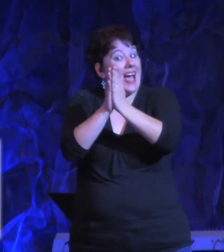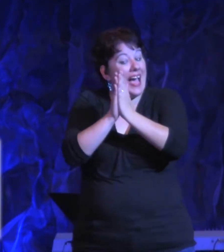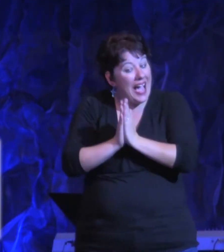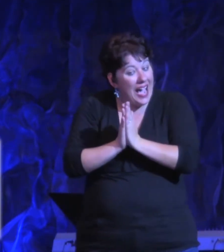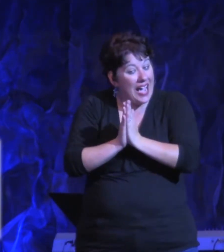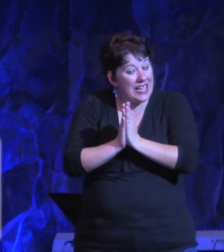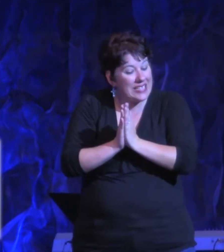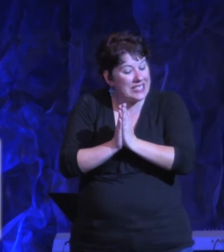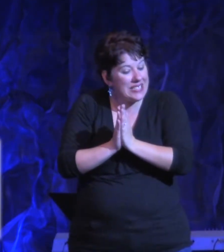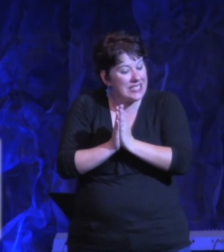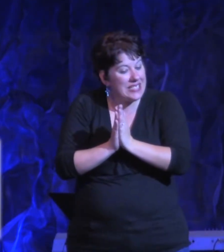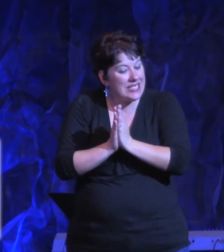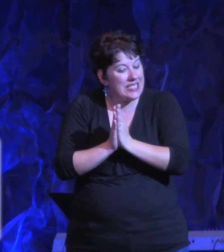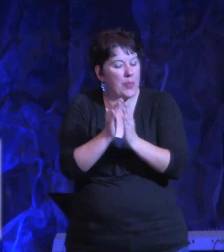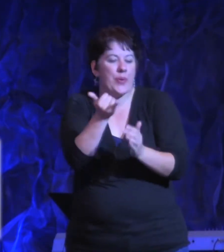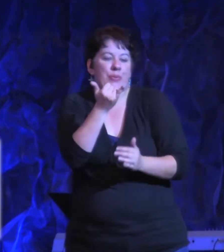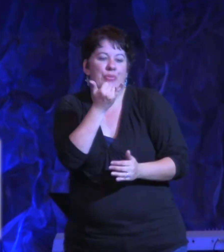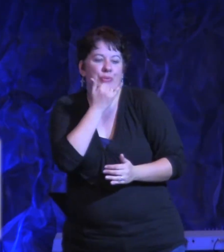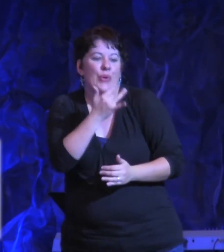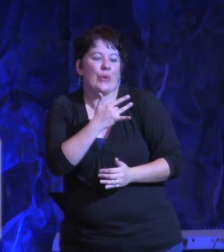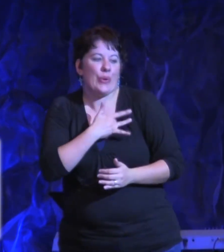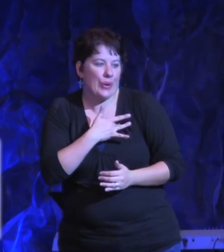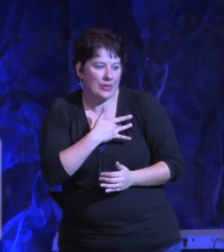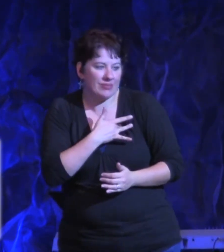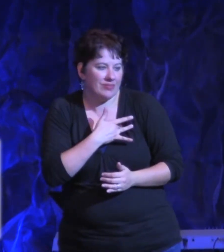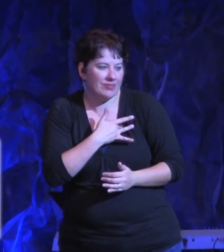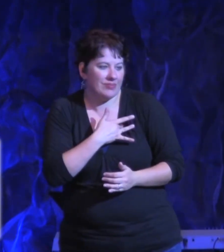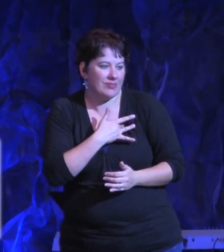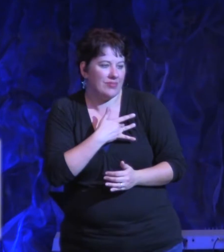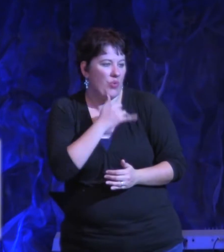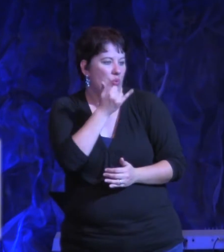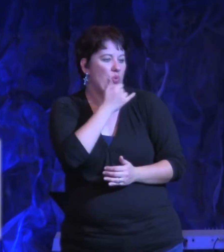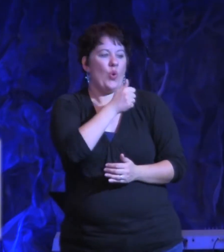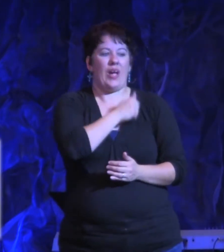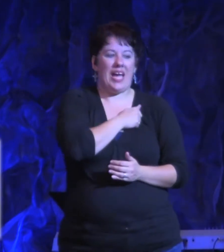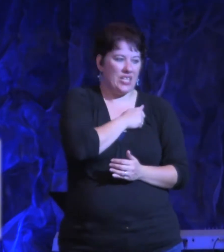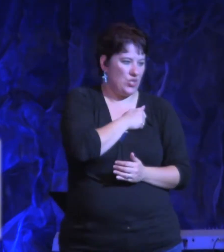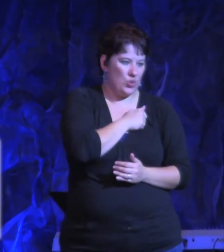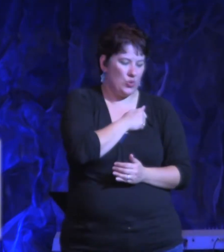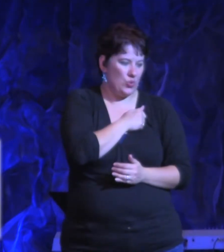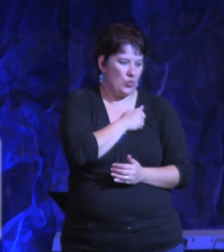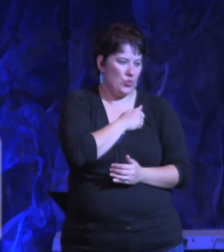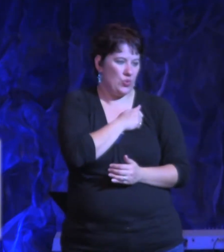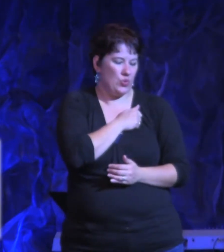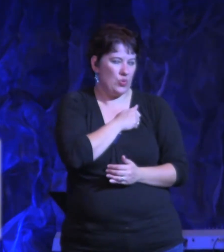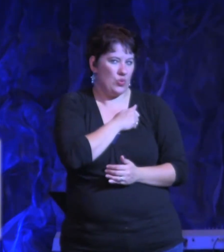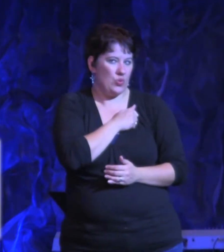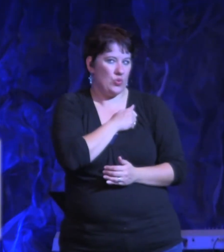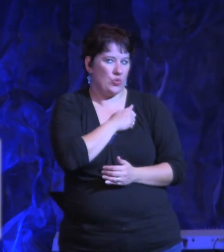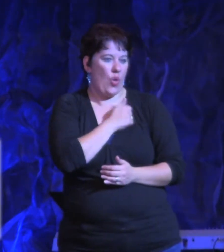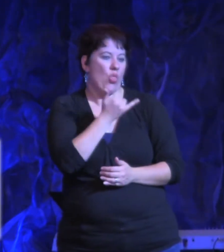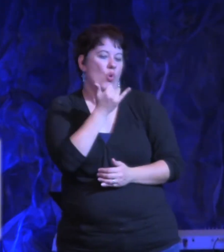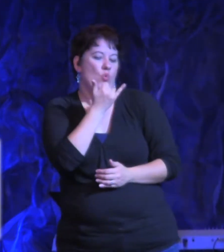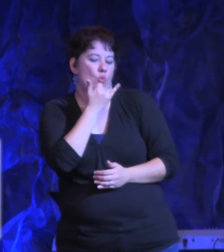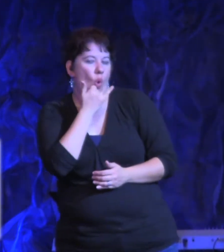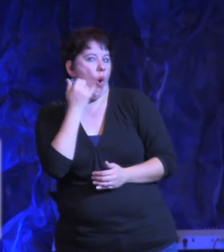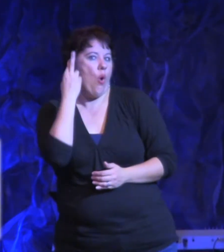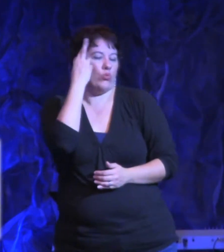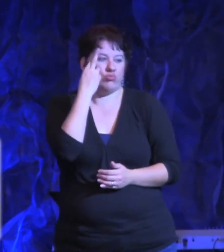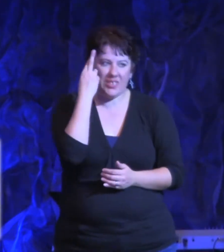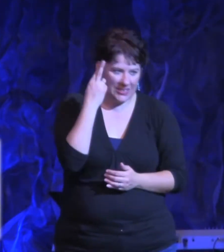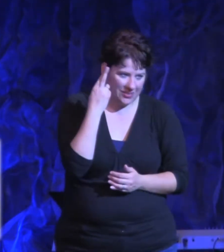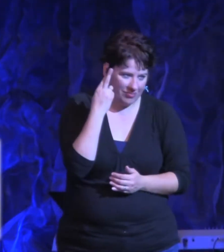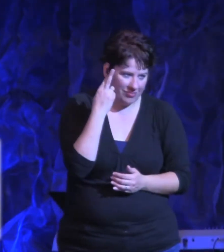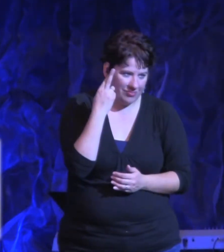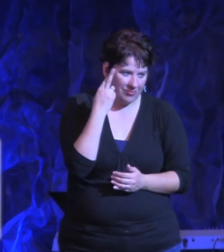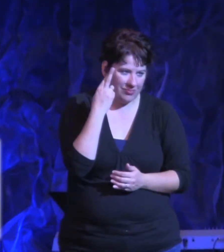heart and a self-centered will. Their heart's not right in it. And that's what James says. And he says, you do not have because you don't